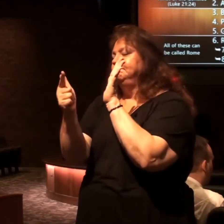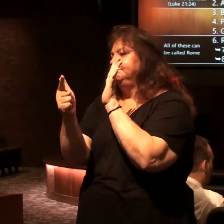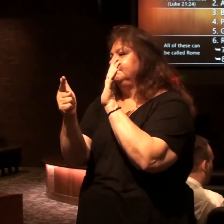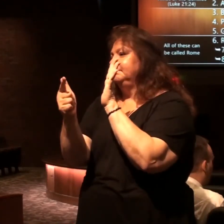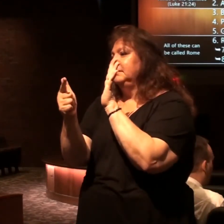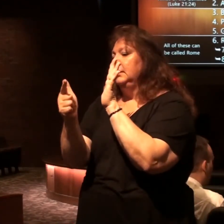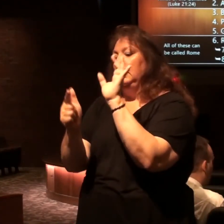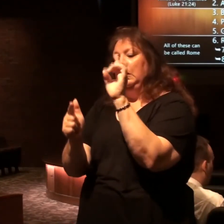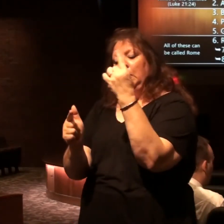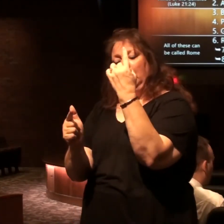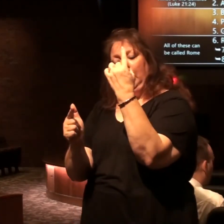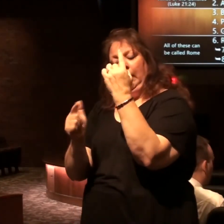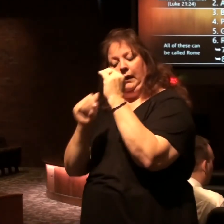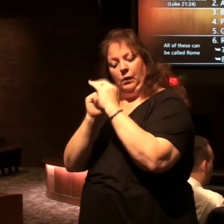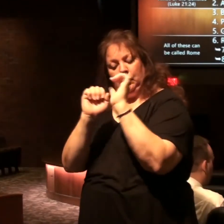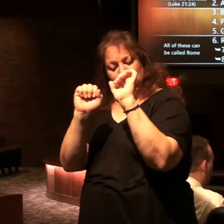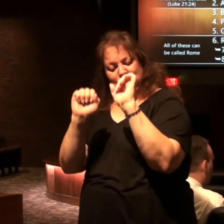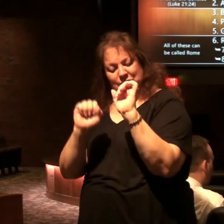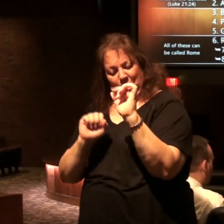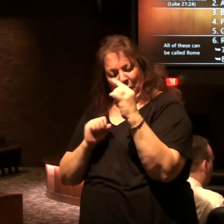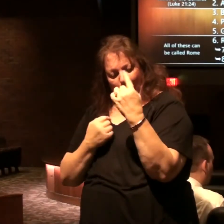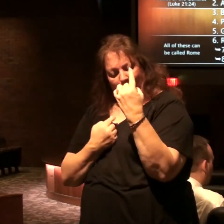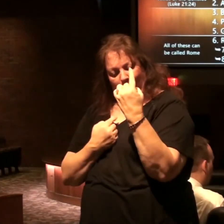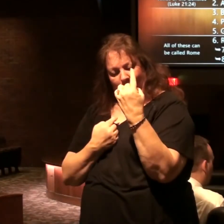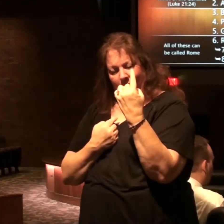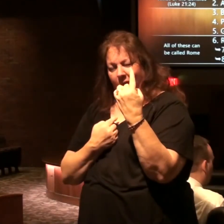because there's only one worship system in the world